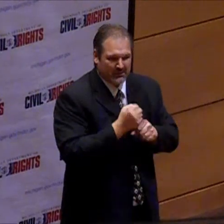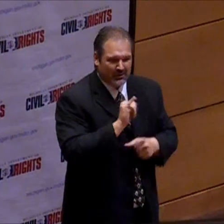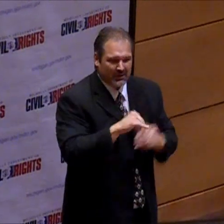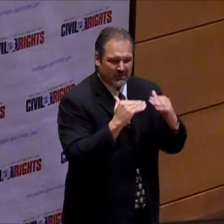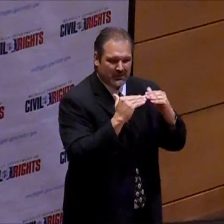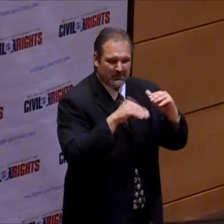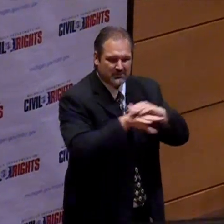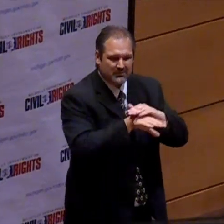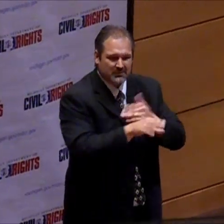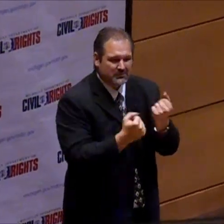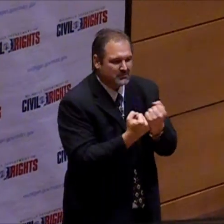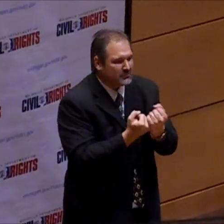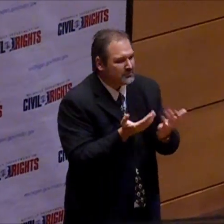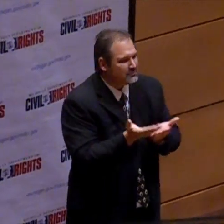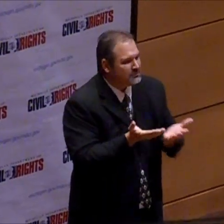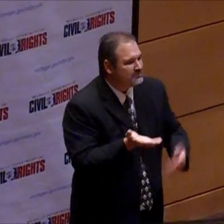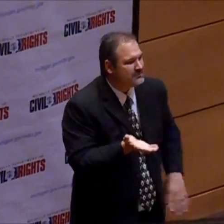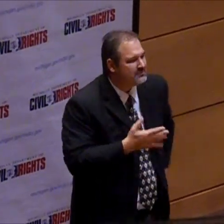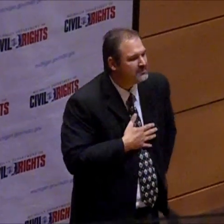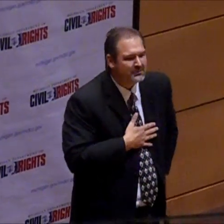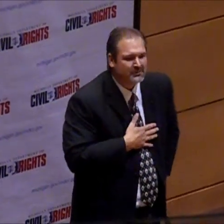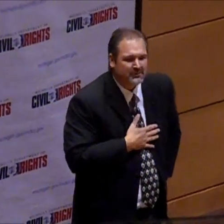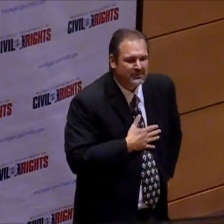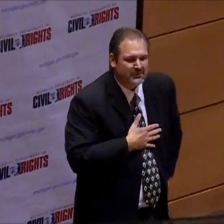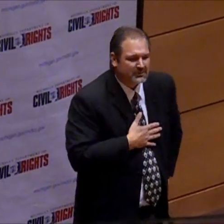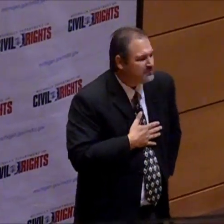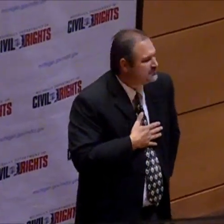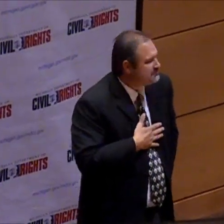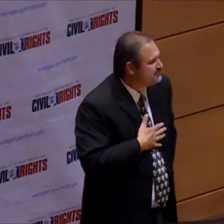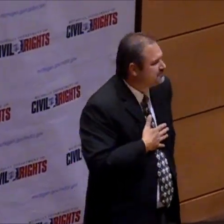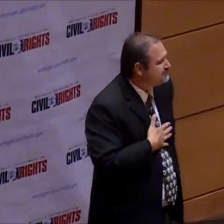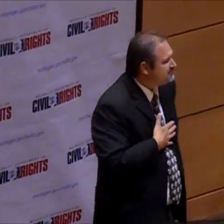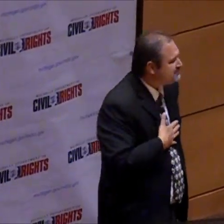Why can't we have equal access like everybody else? I don't understand why we don't get the support.